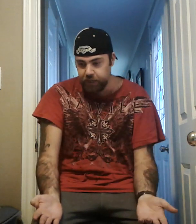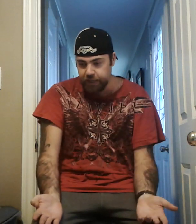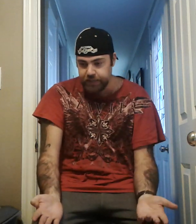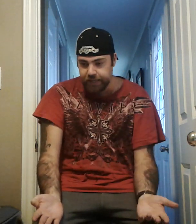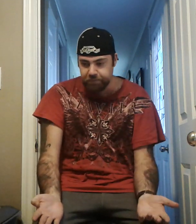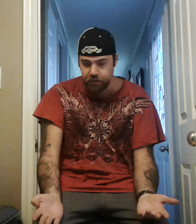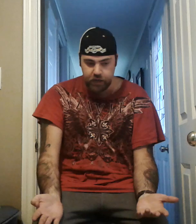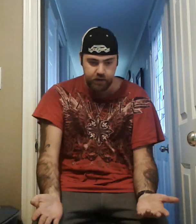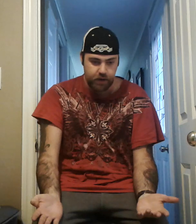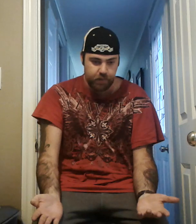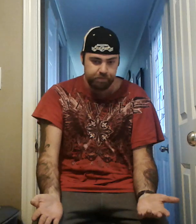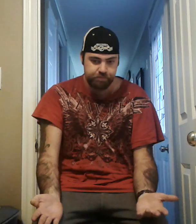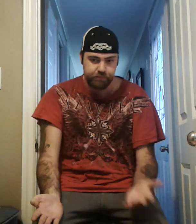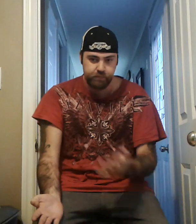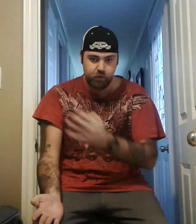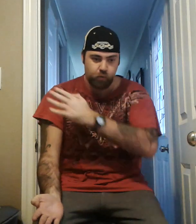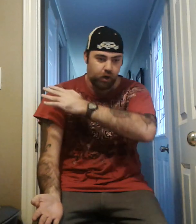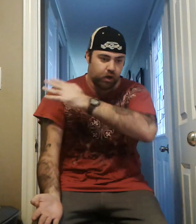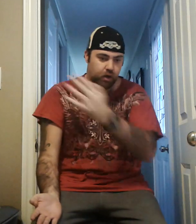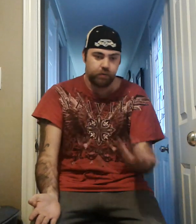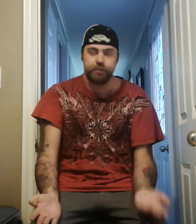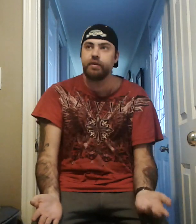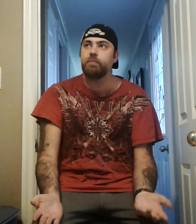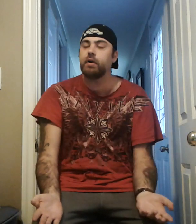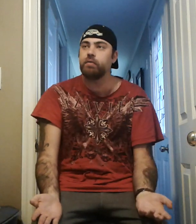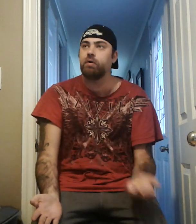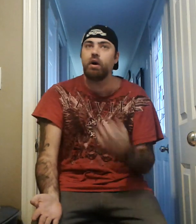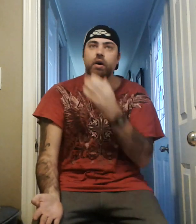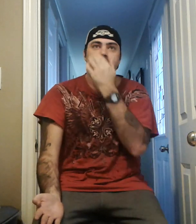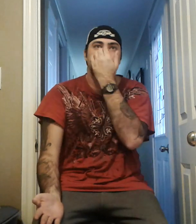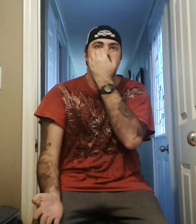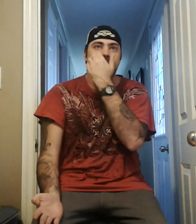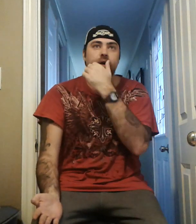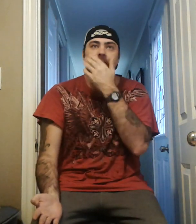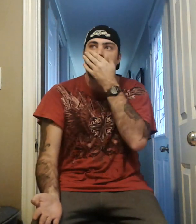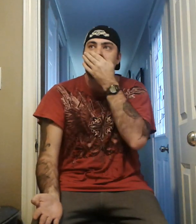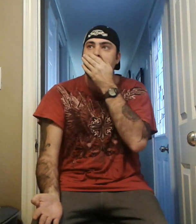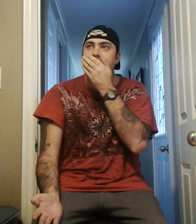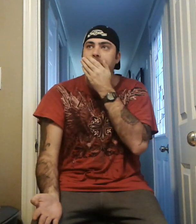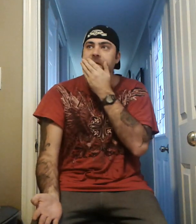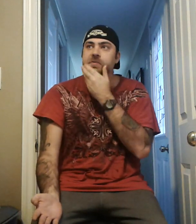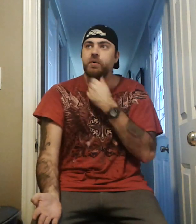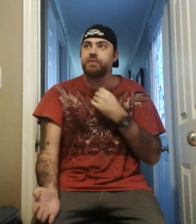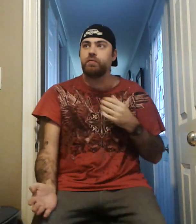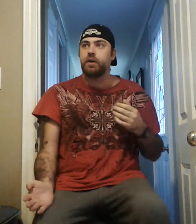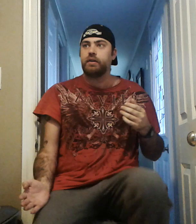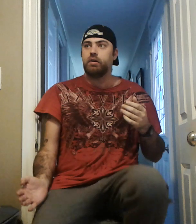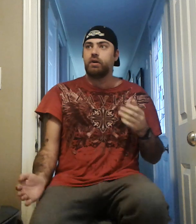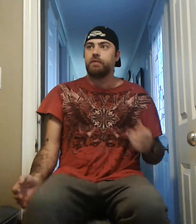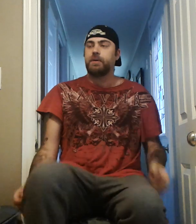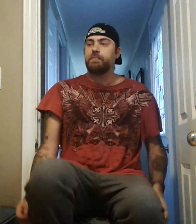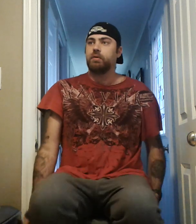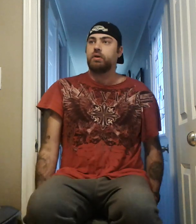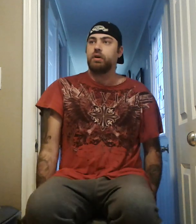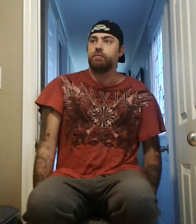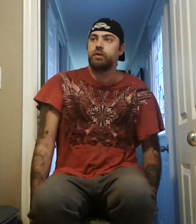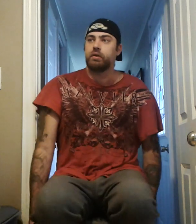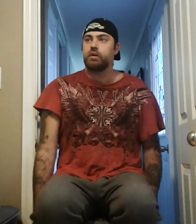and, um, on, um, Raw, I would say, probably Raw, I would say, um, which was quite, a lot of people were kind of like, oh,